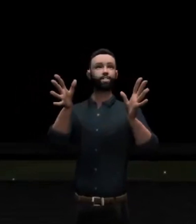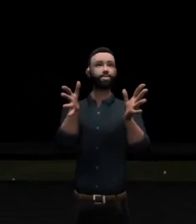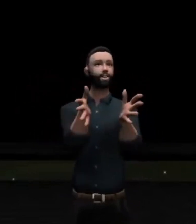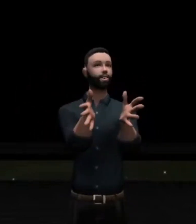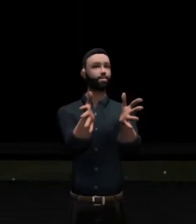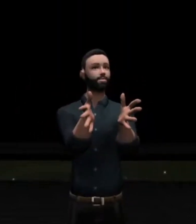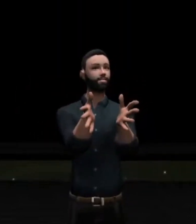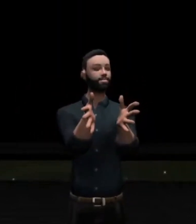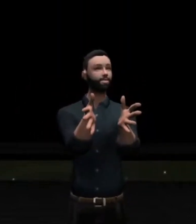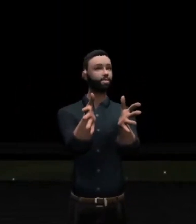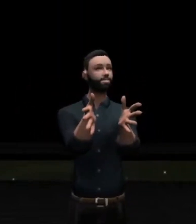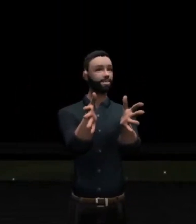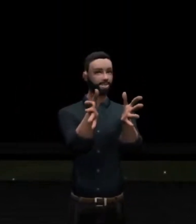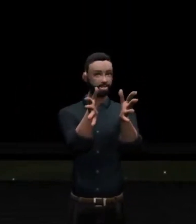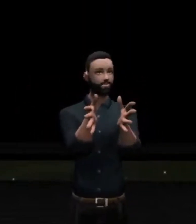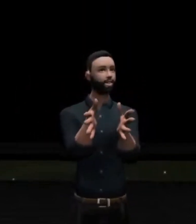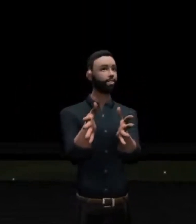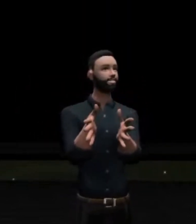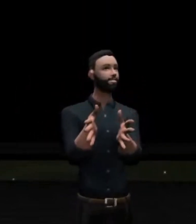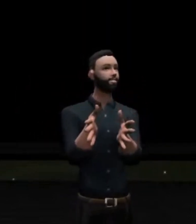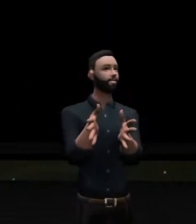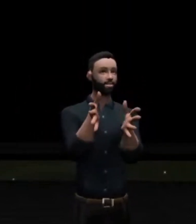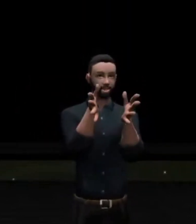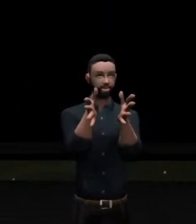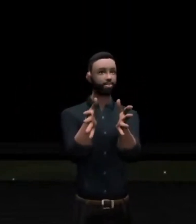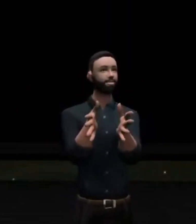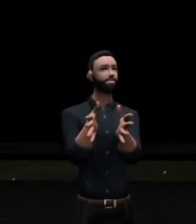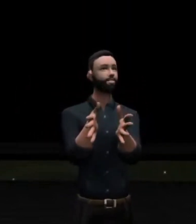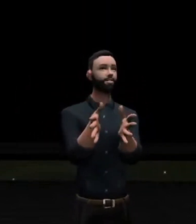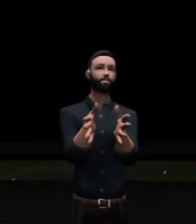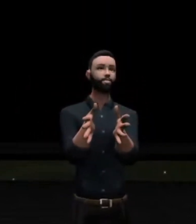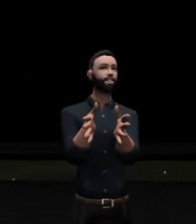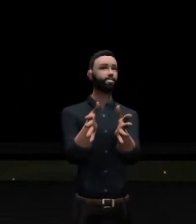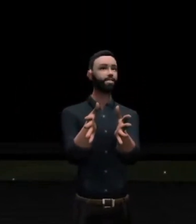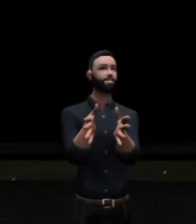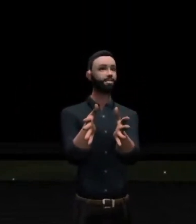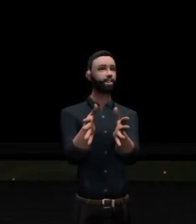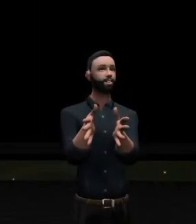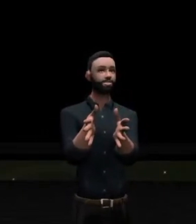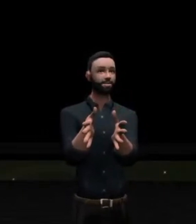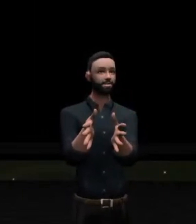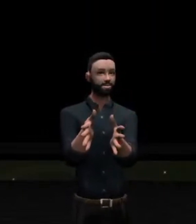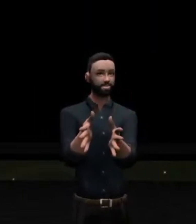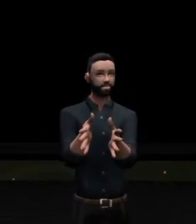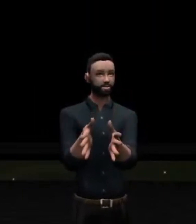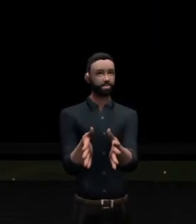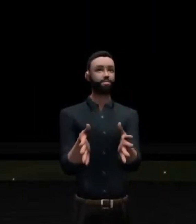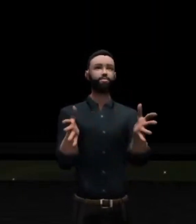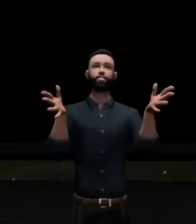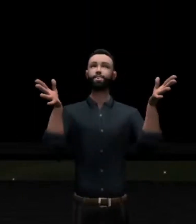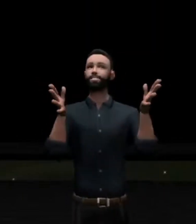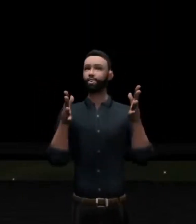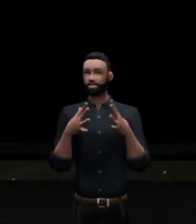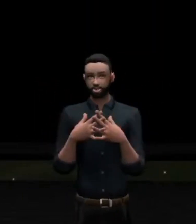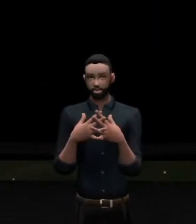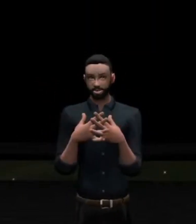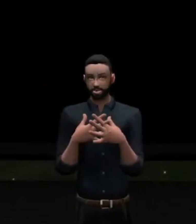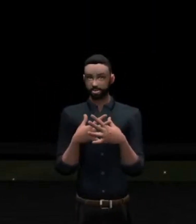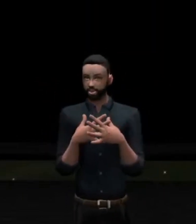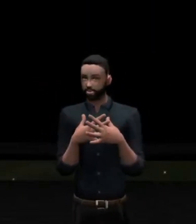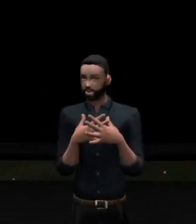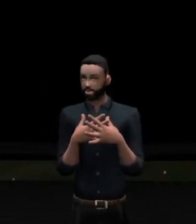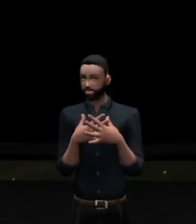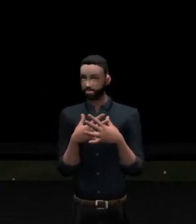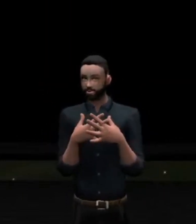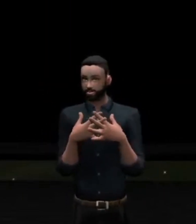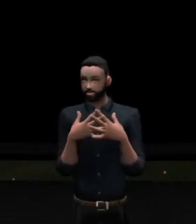And after that was done, he was able to say, oh, this is a good Bible. This is a good book. I've tasted it and I've seen. It's good. Well, that is no Christianity